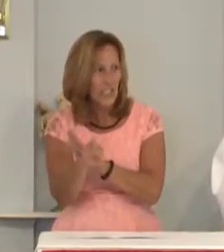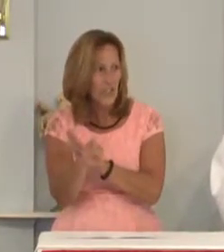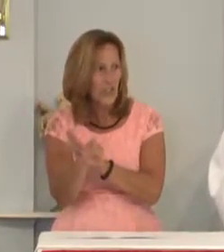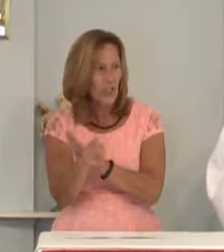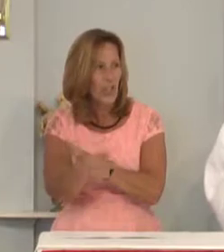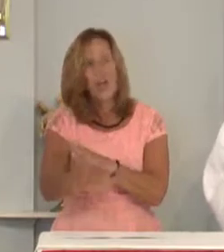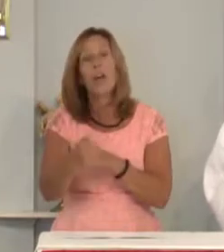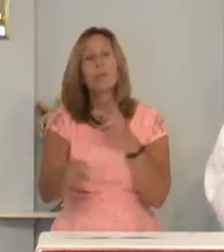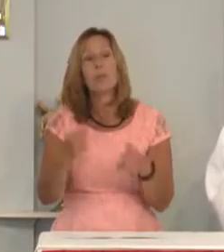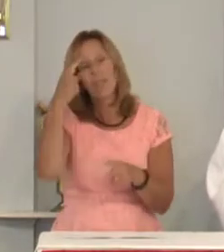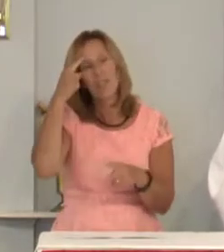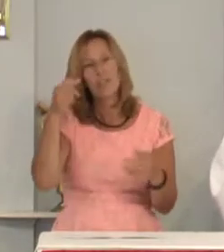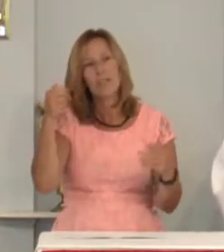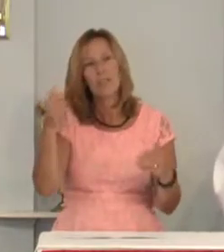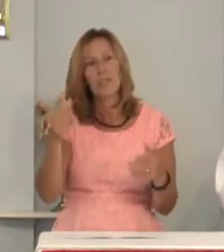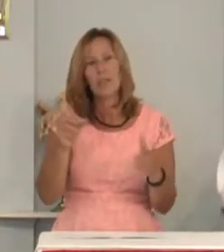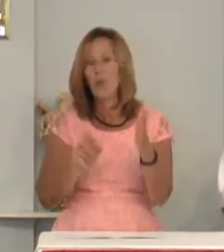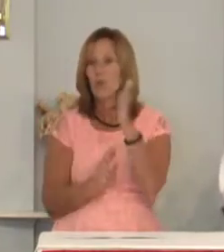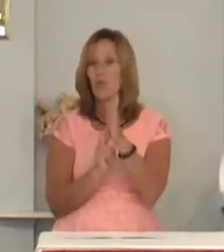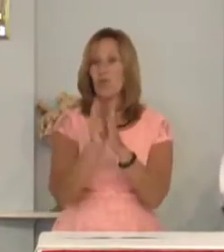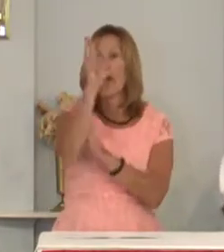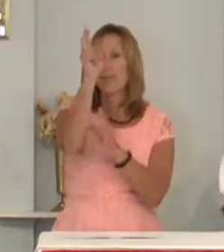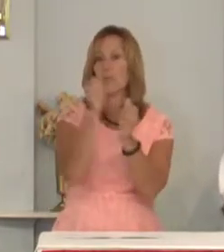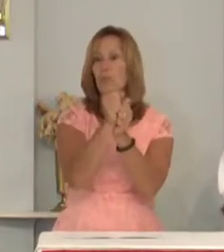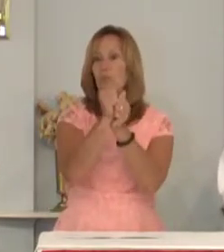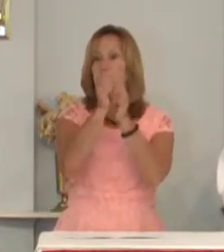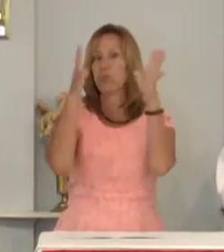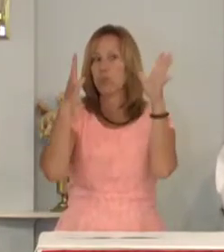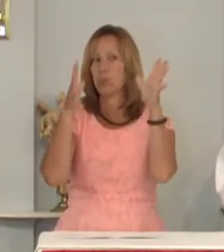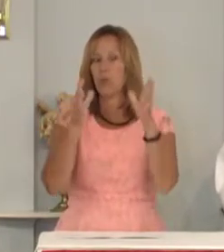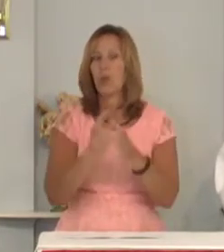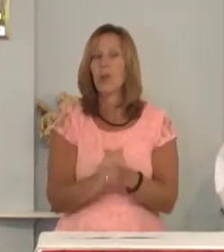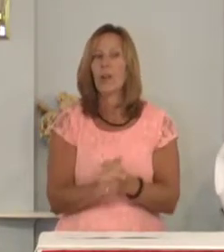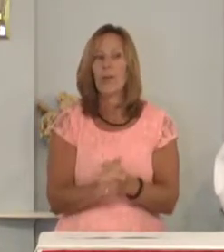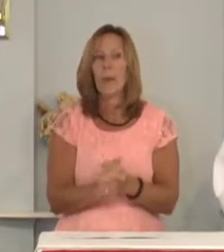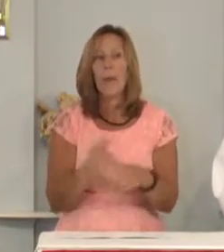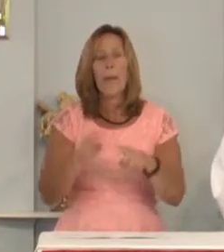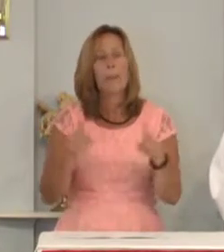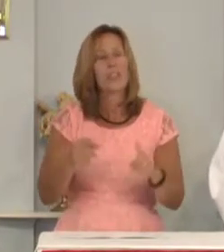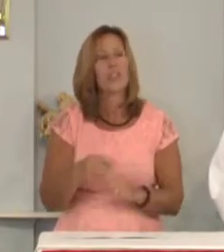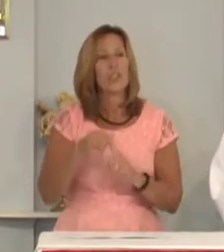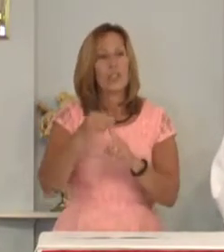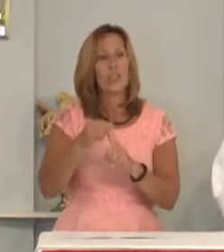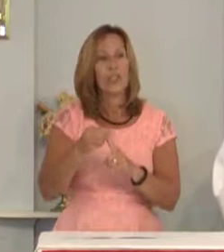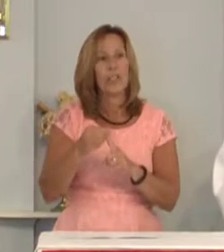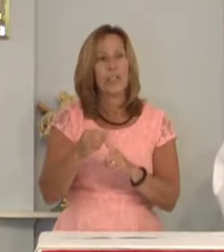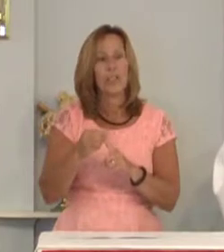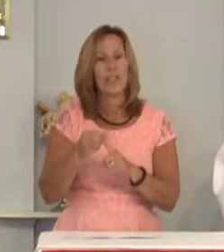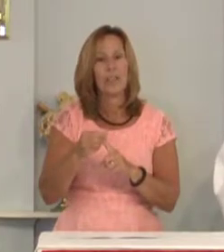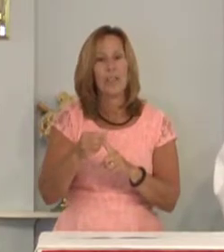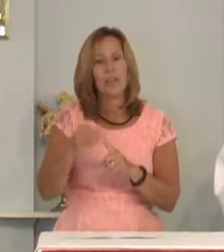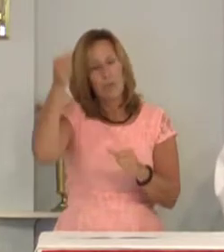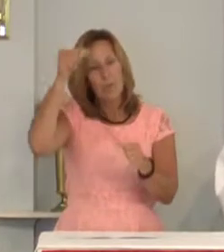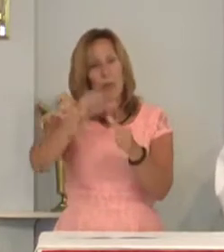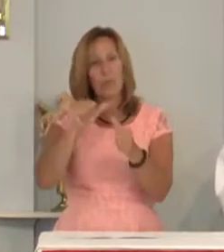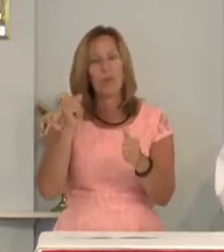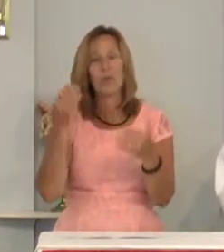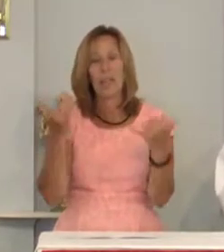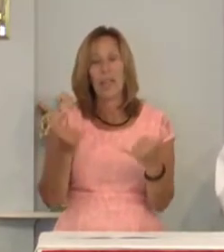Others the Challenger explosion. But certainly fresh in our minds